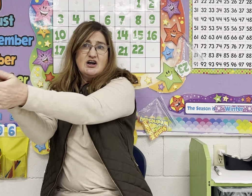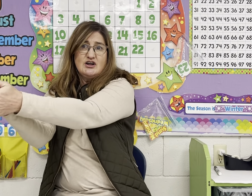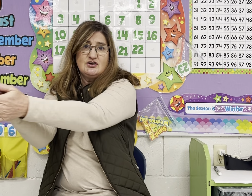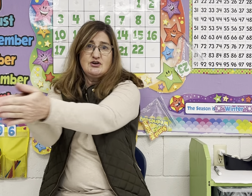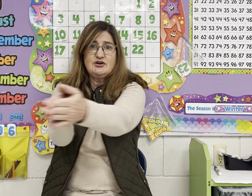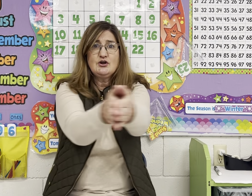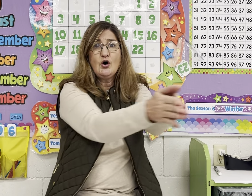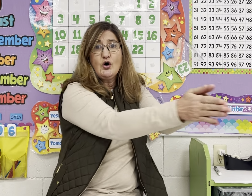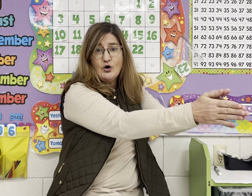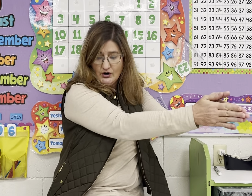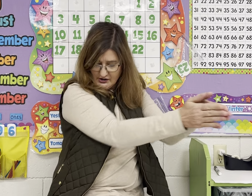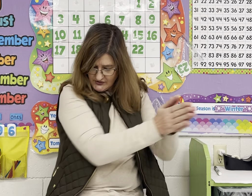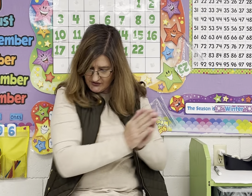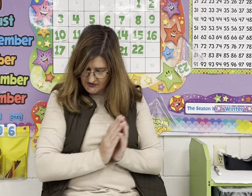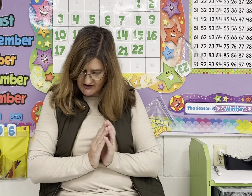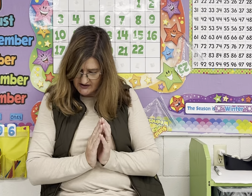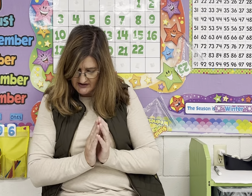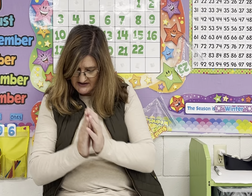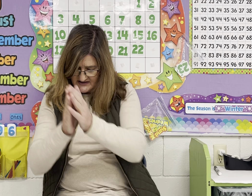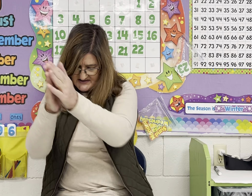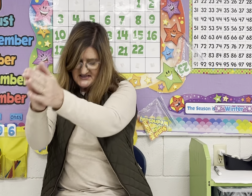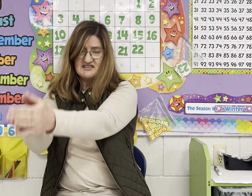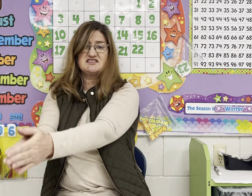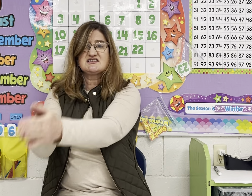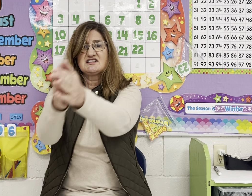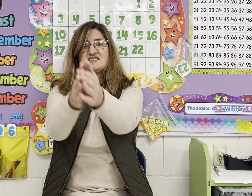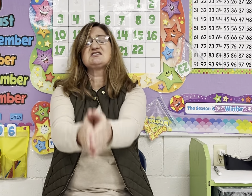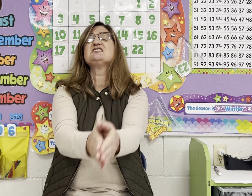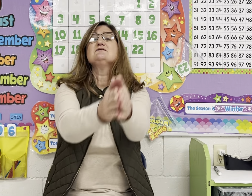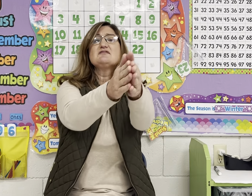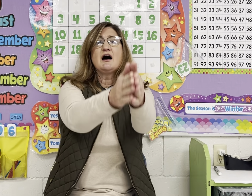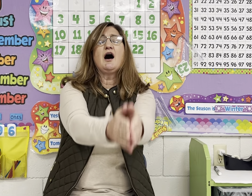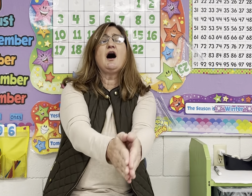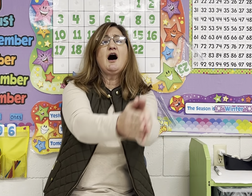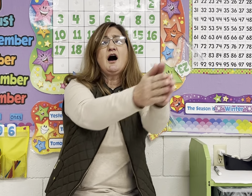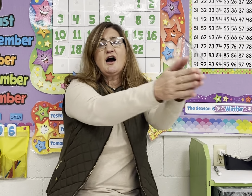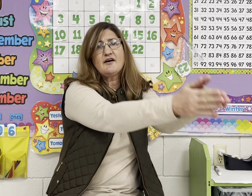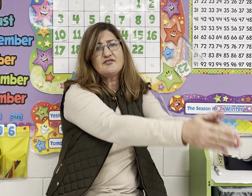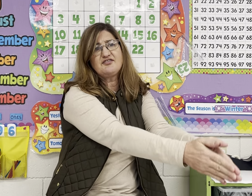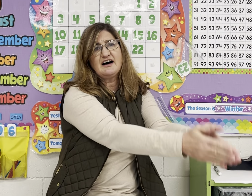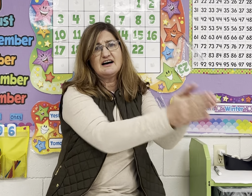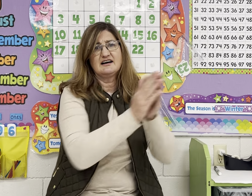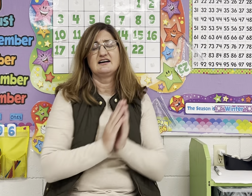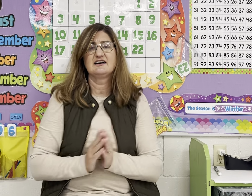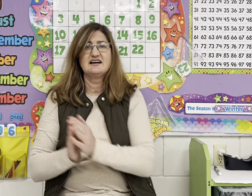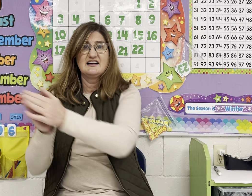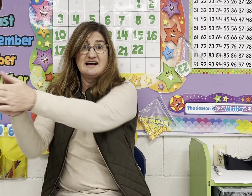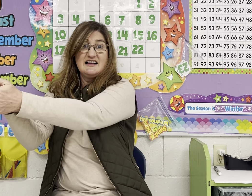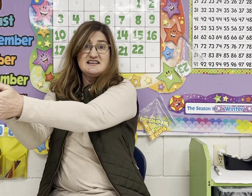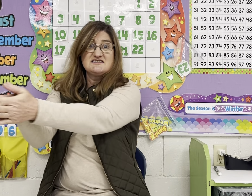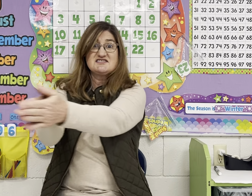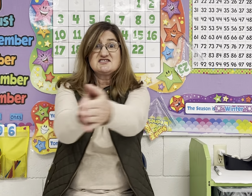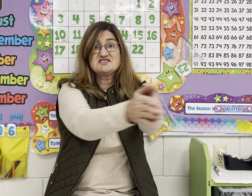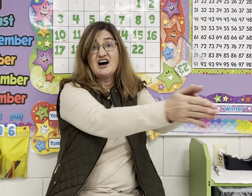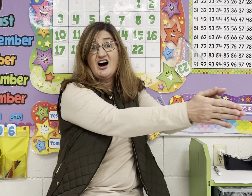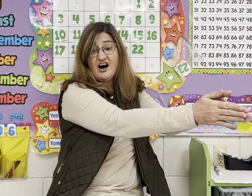north, st, arve, starve,